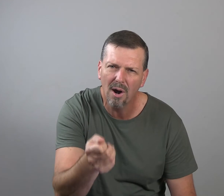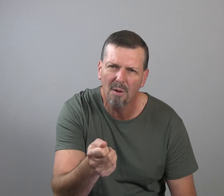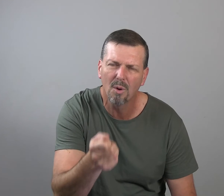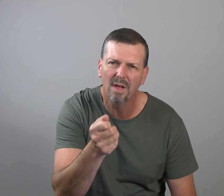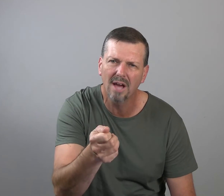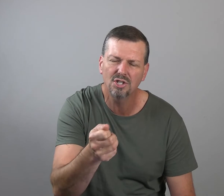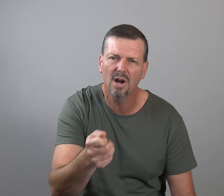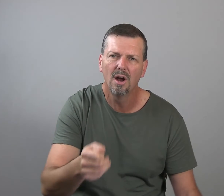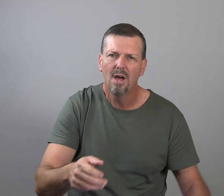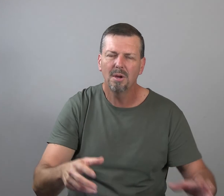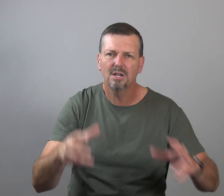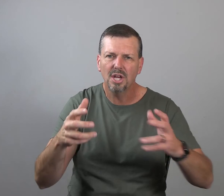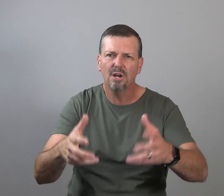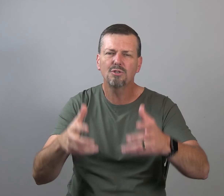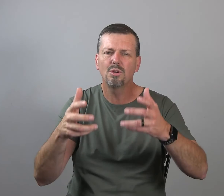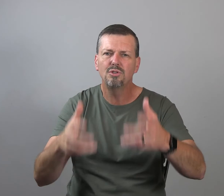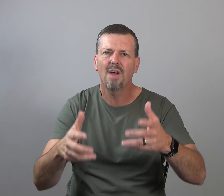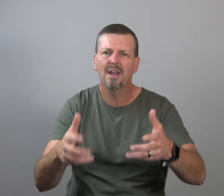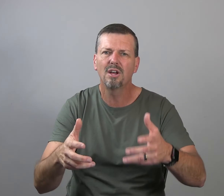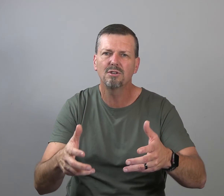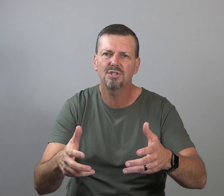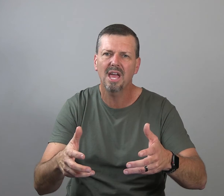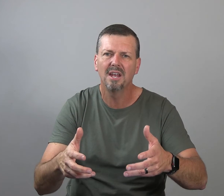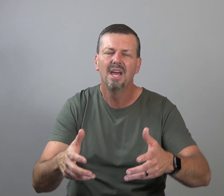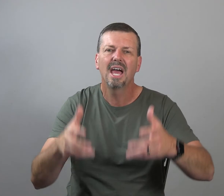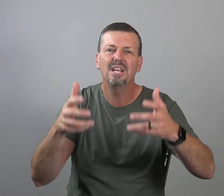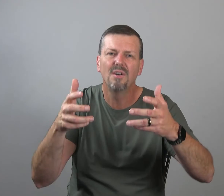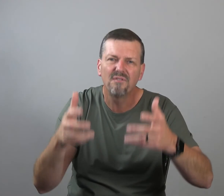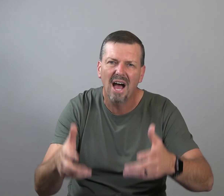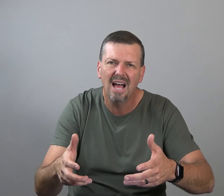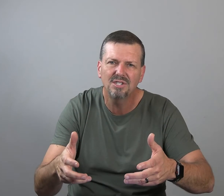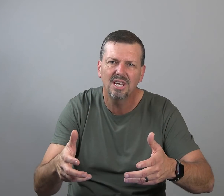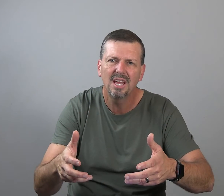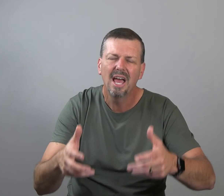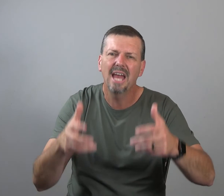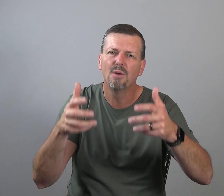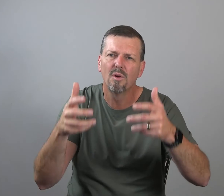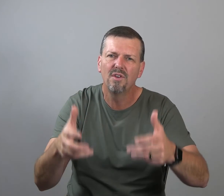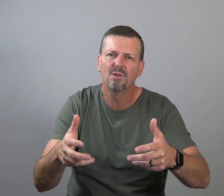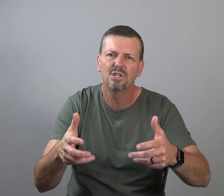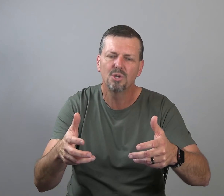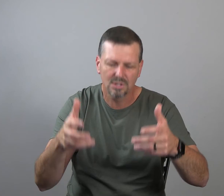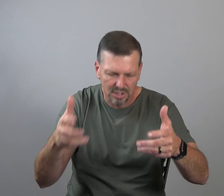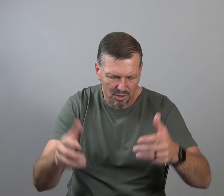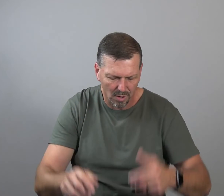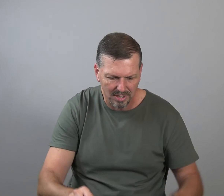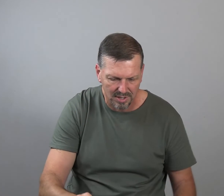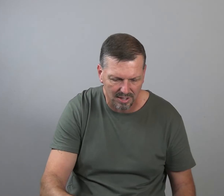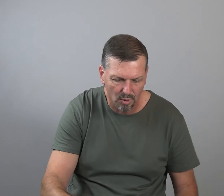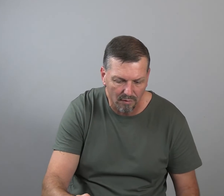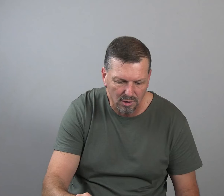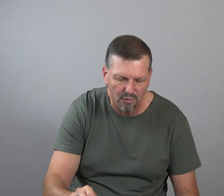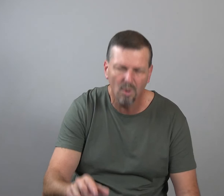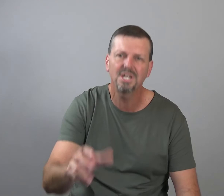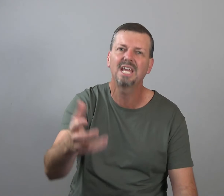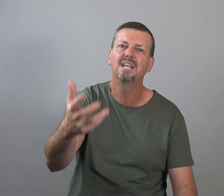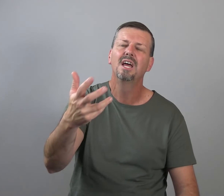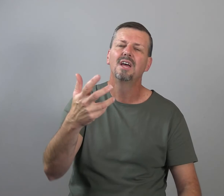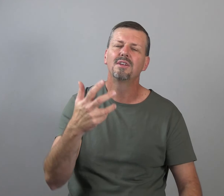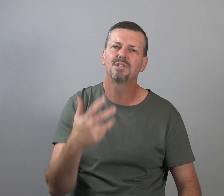parable that I share because here's what you've got to understand. He defines it and he reveals it to us. Listen to what he says. So in verse 14, the